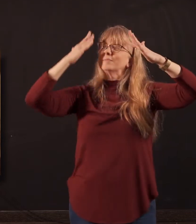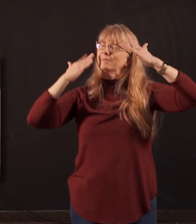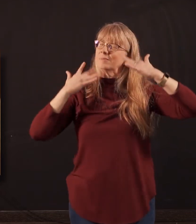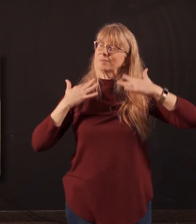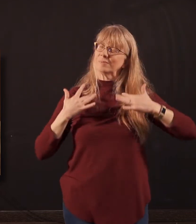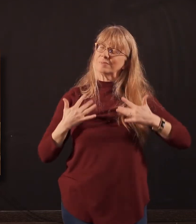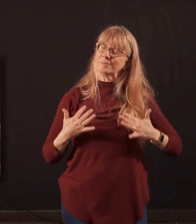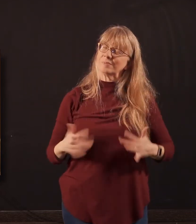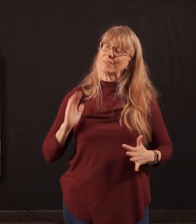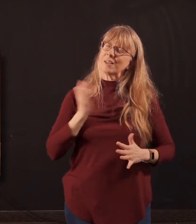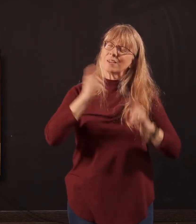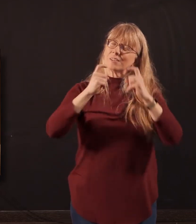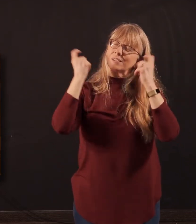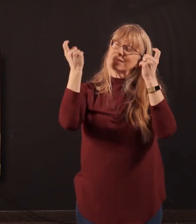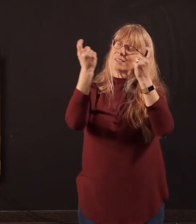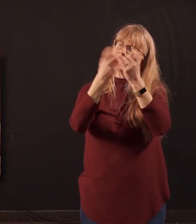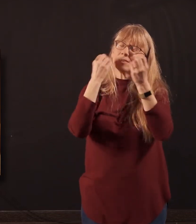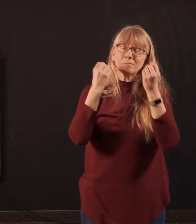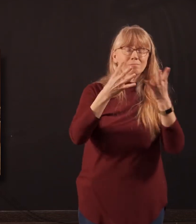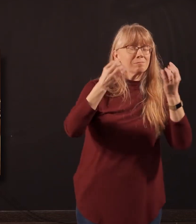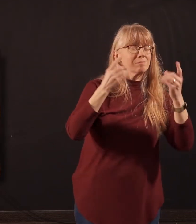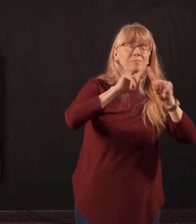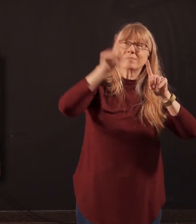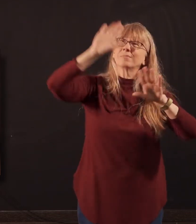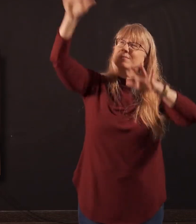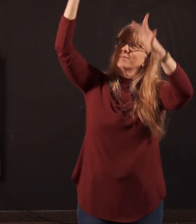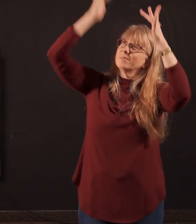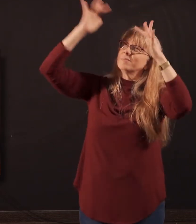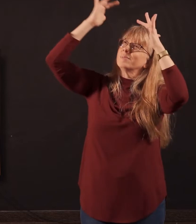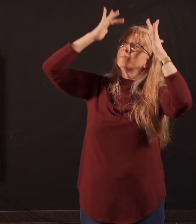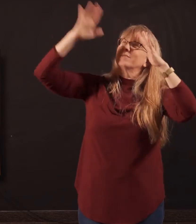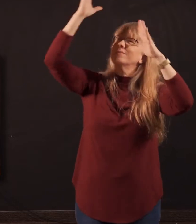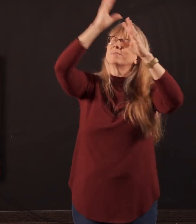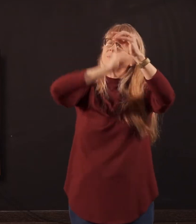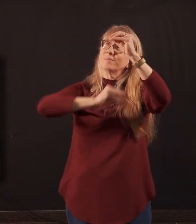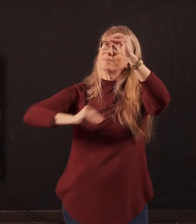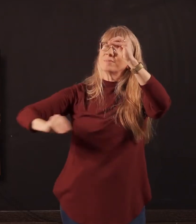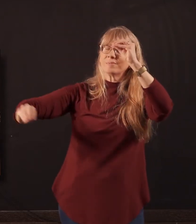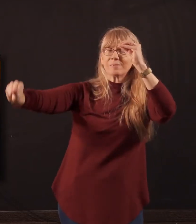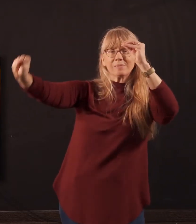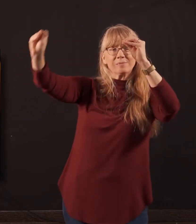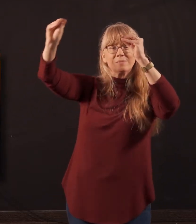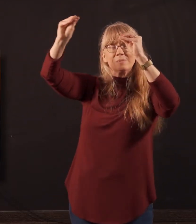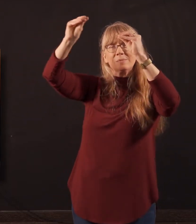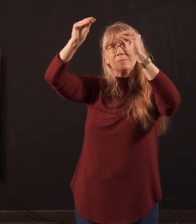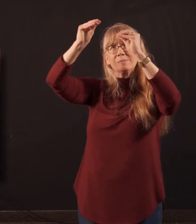Stronger than darkness, new evermore, our mercy is more.